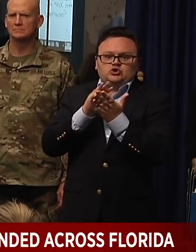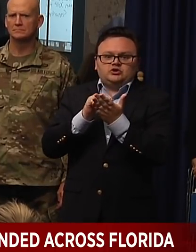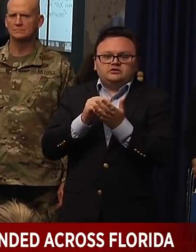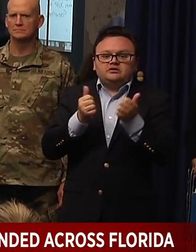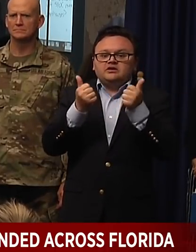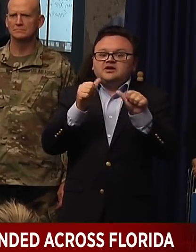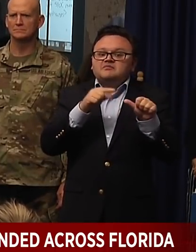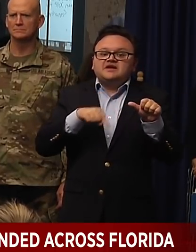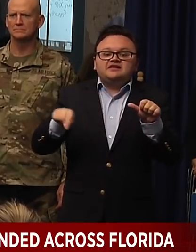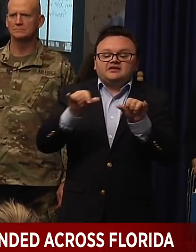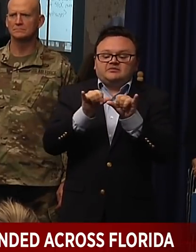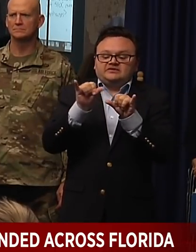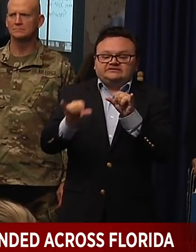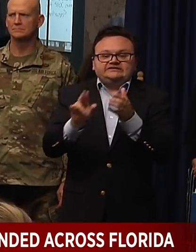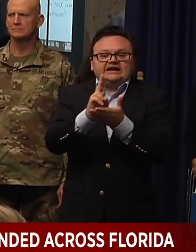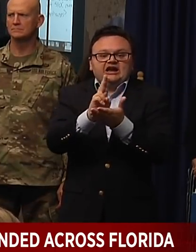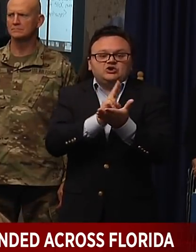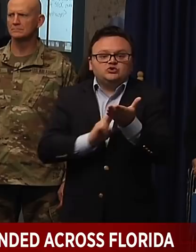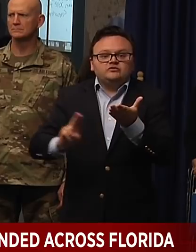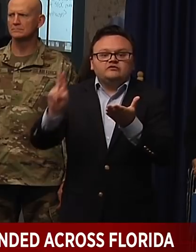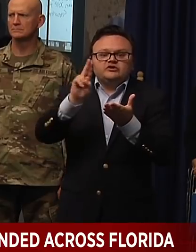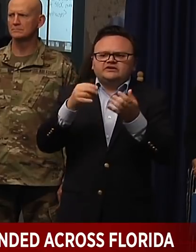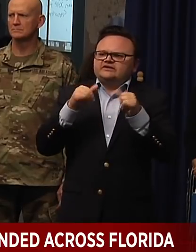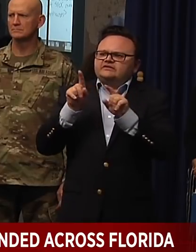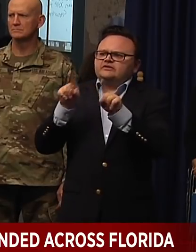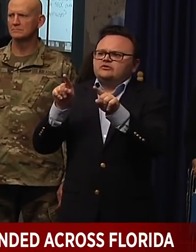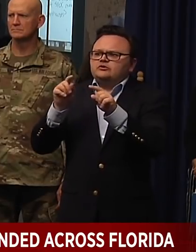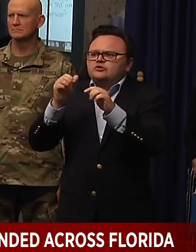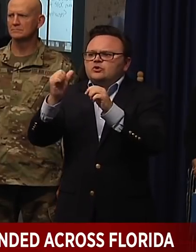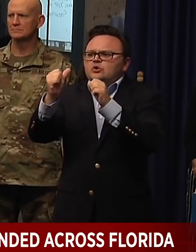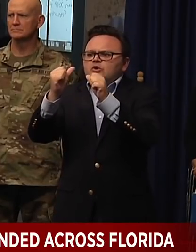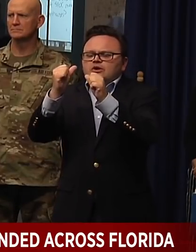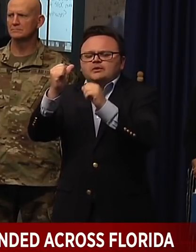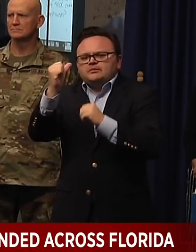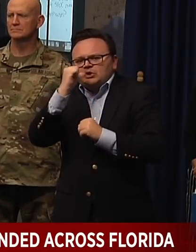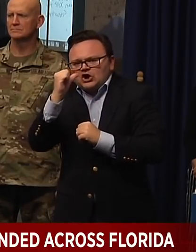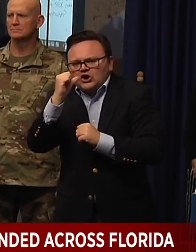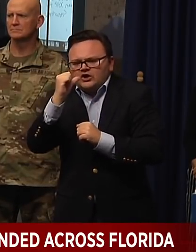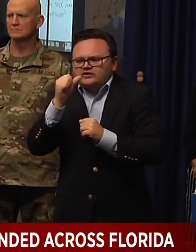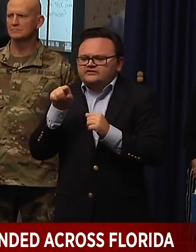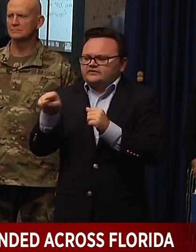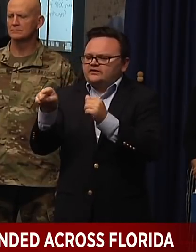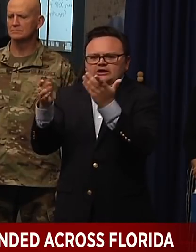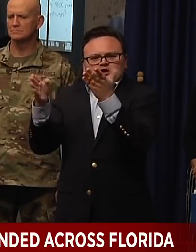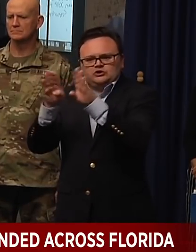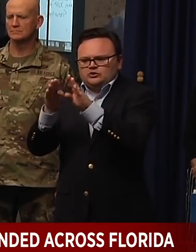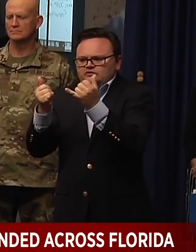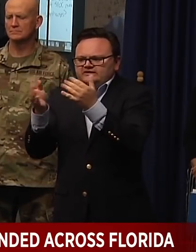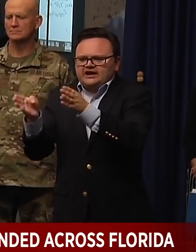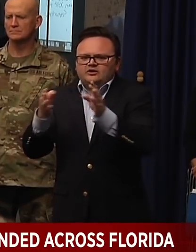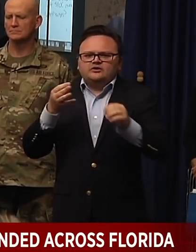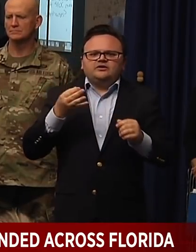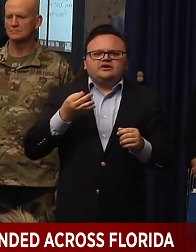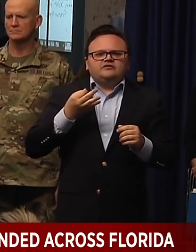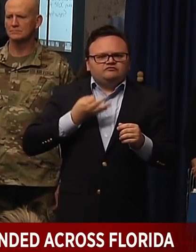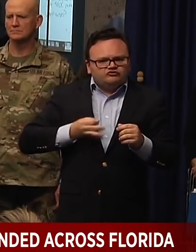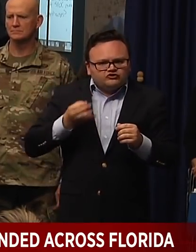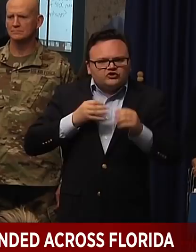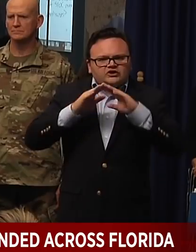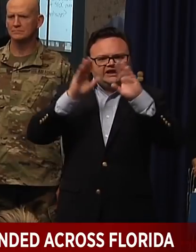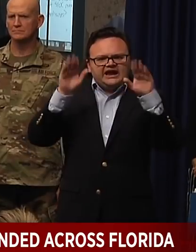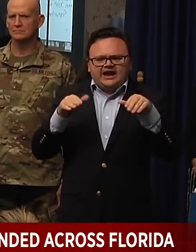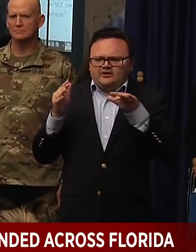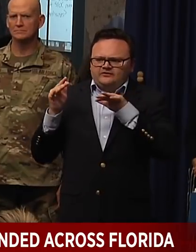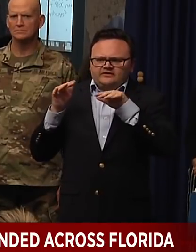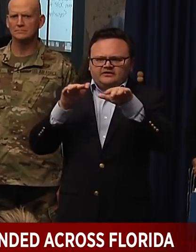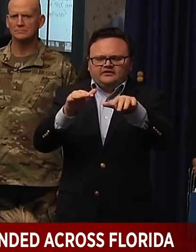going to bars. So then we closed the bars and they started going to fraternity houses and doing that. So we would want them to go back. They're going to take